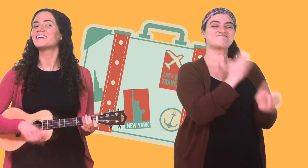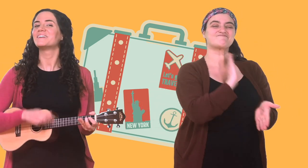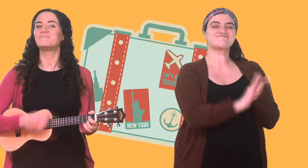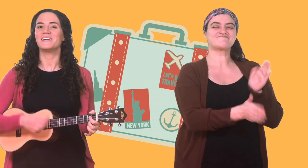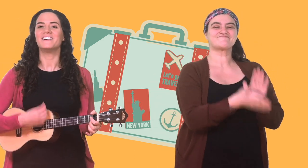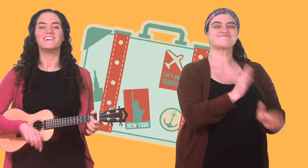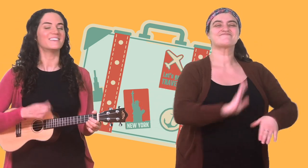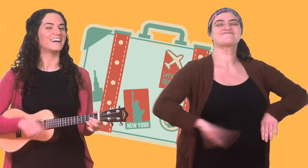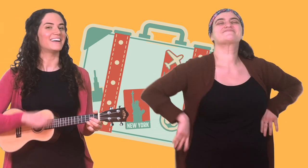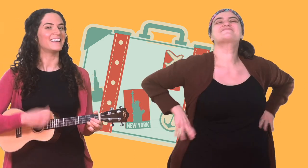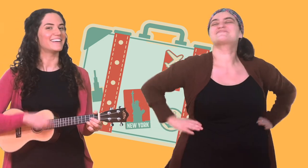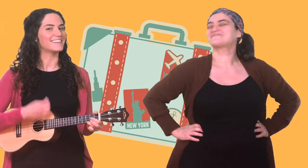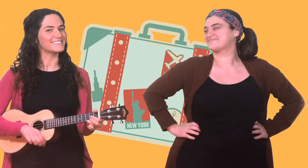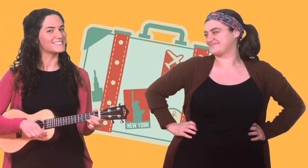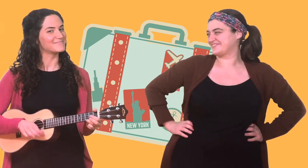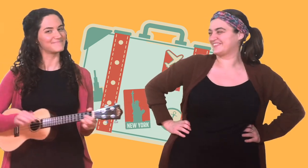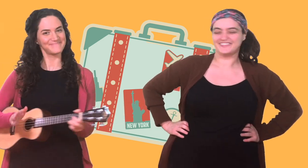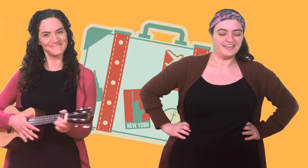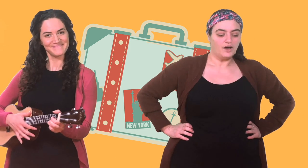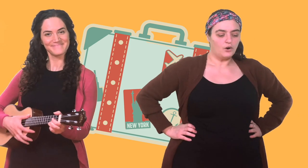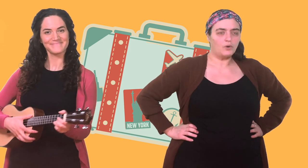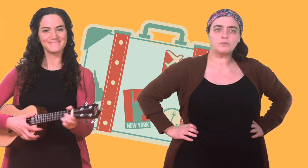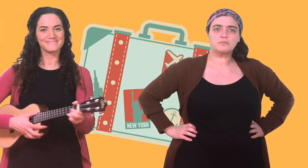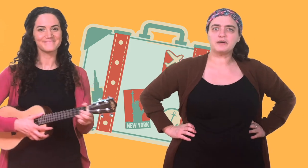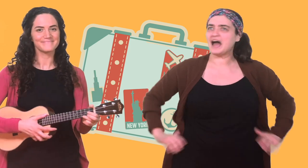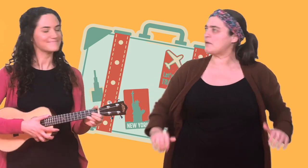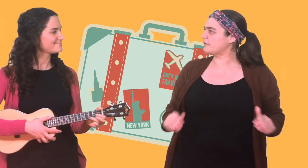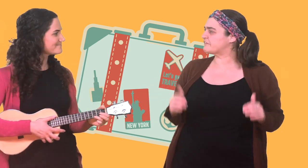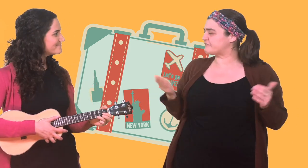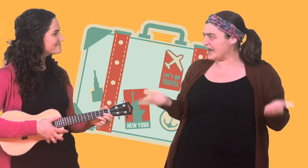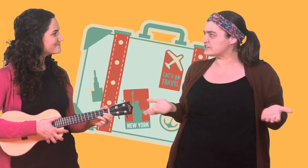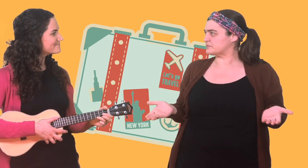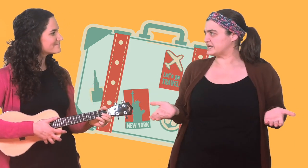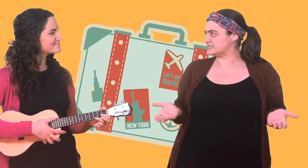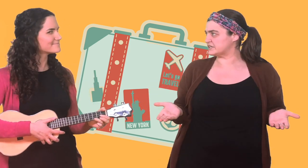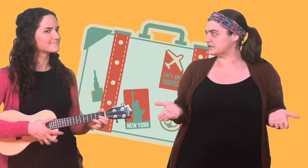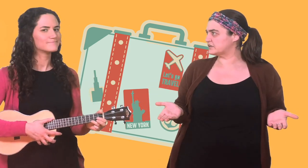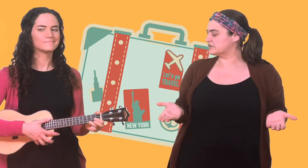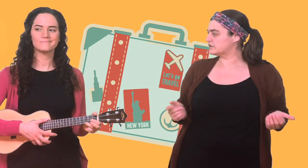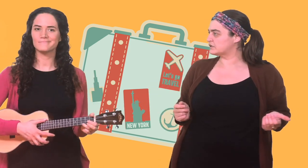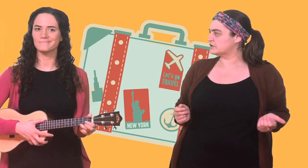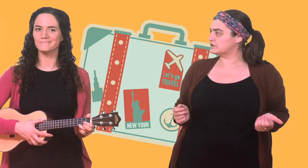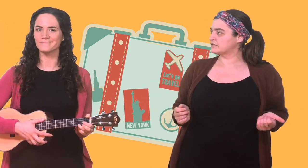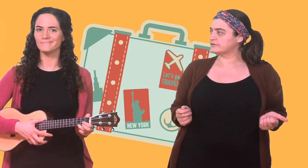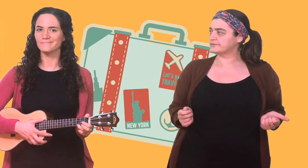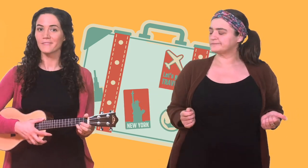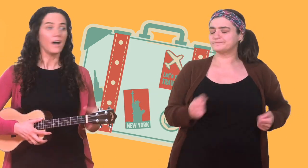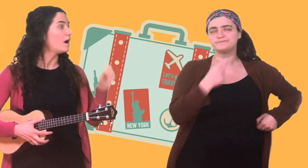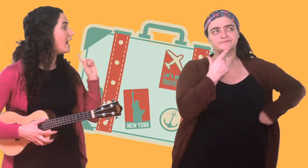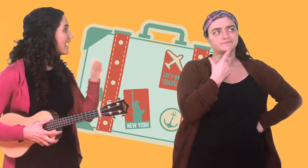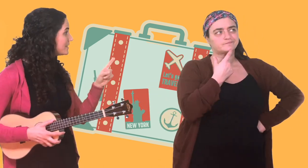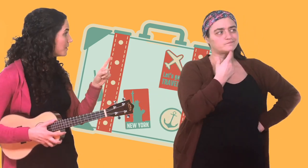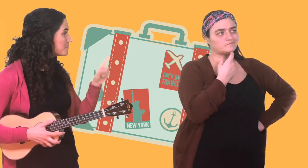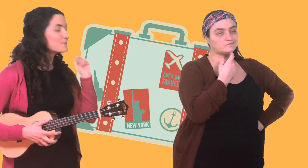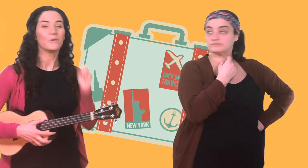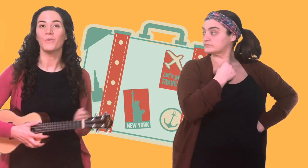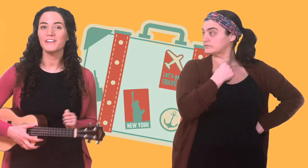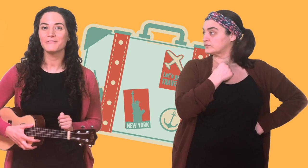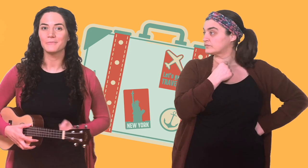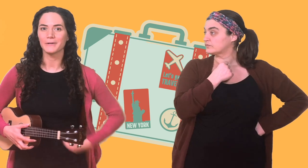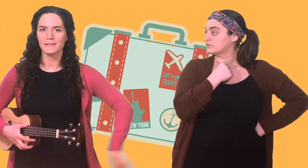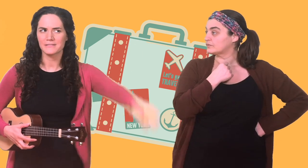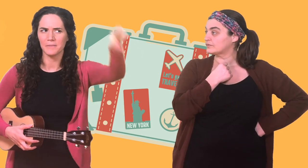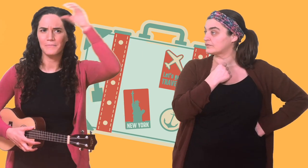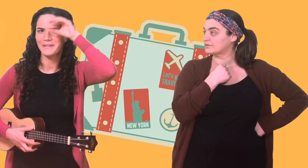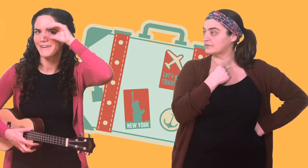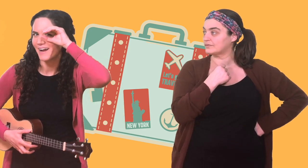It's gonna be alright. Oh, but how will we find the reindeer? Hmm, I know. What